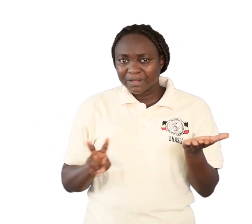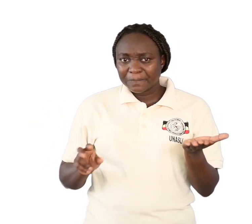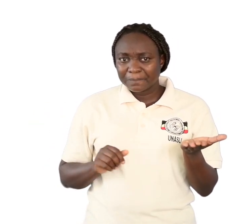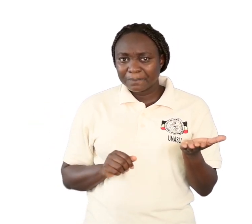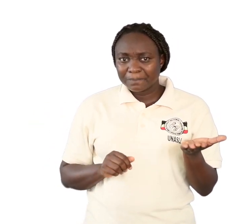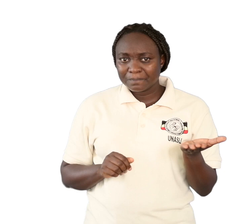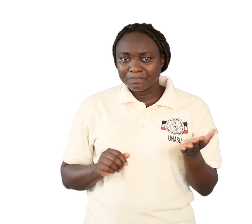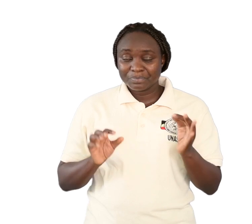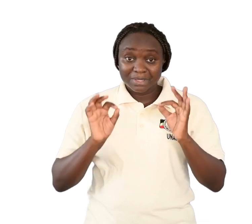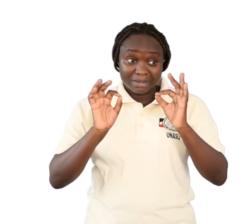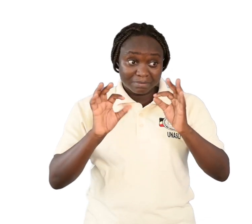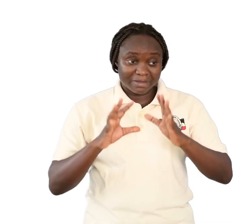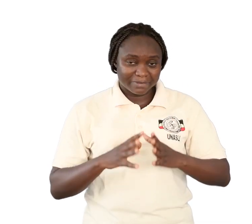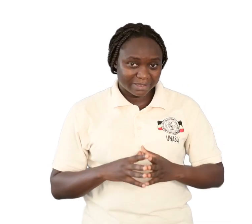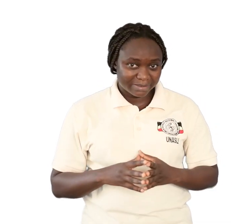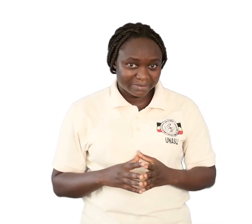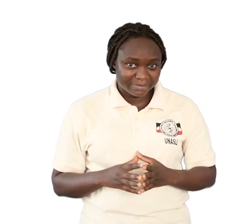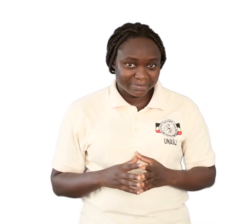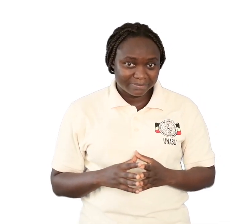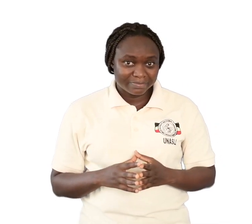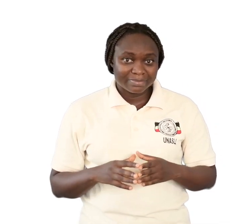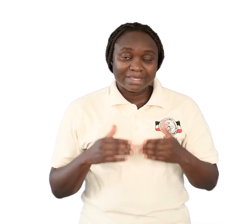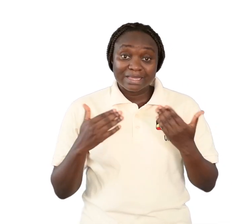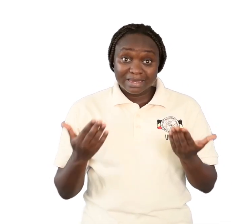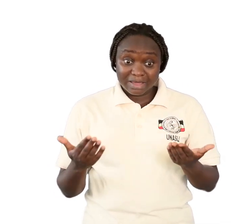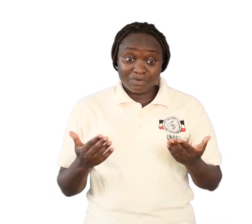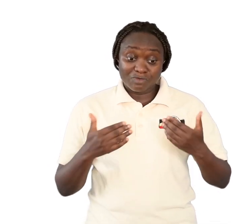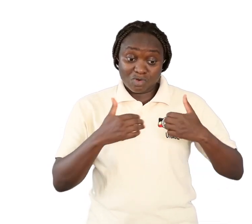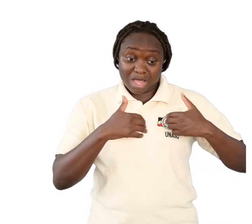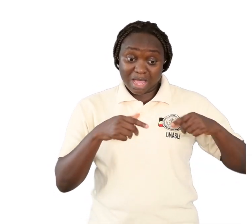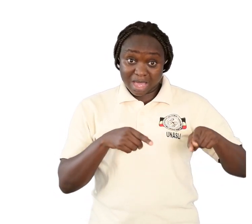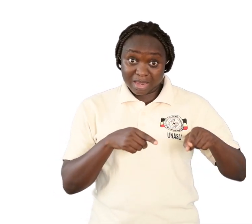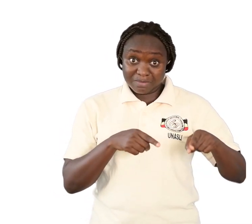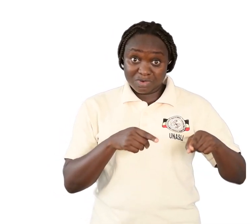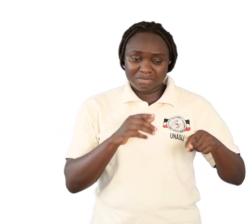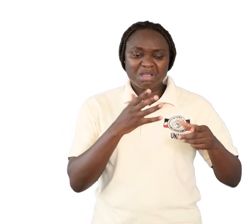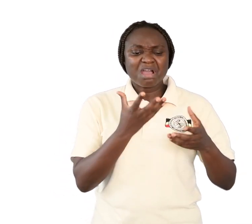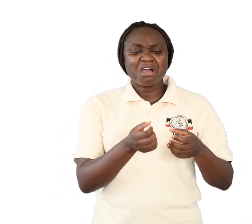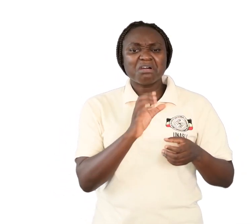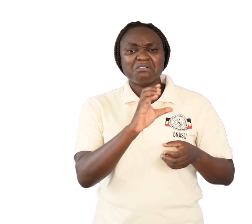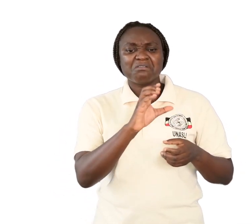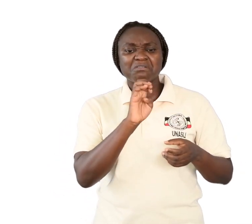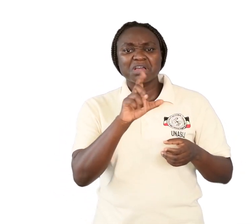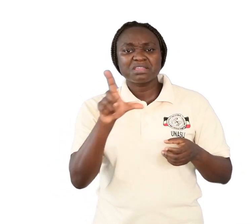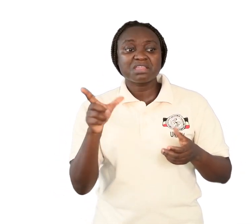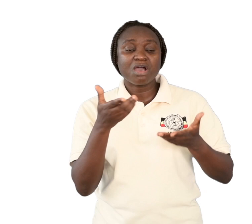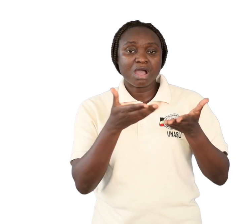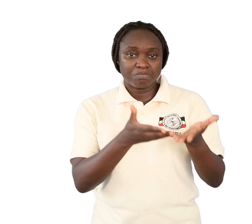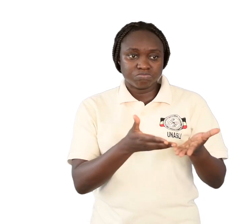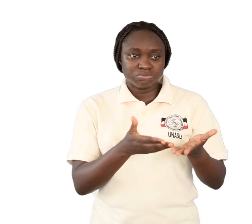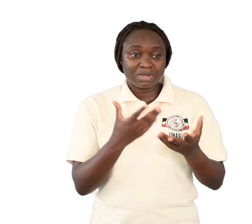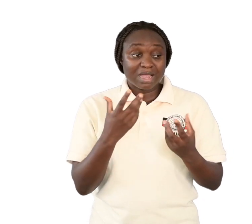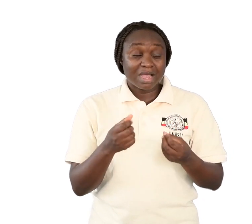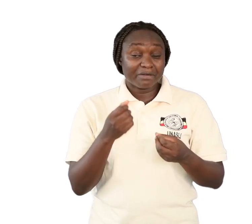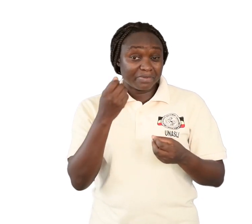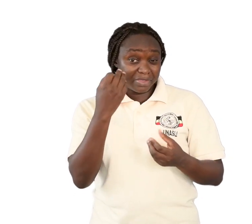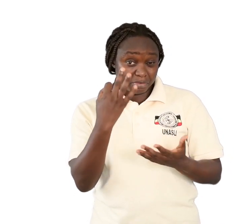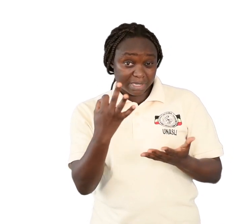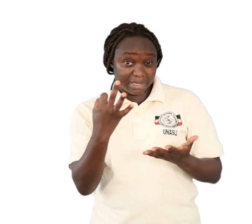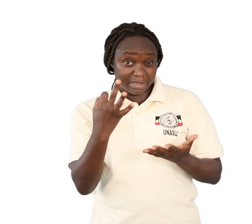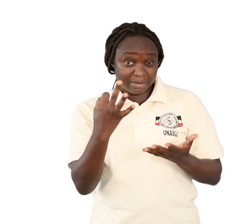Correct. The animal cell also has three layers.